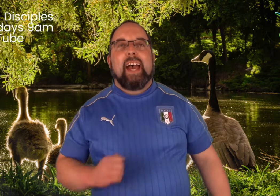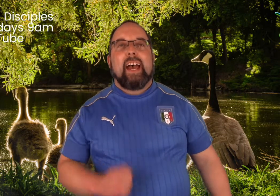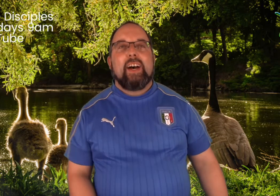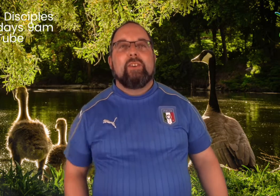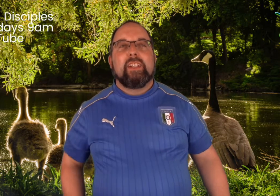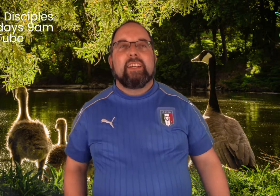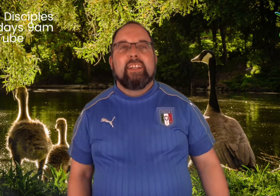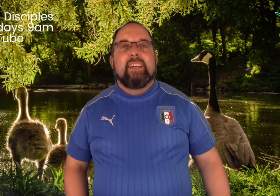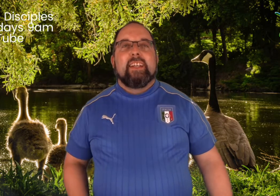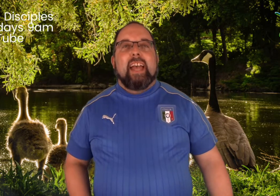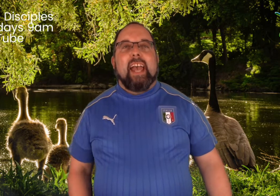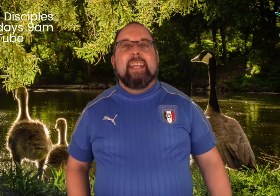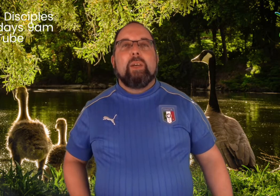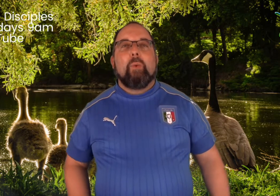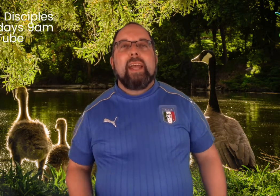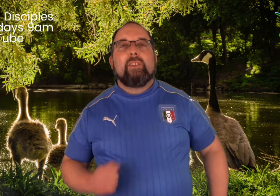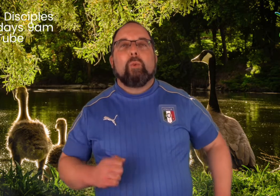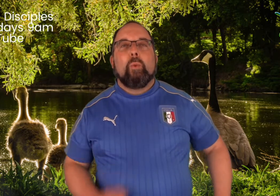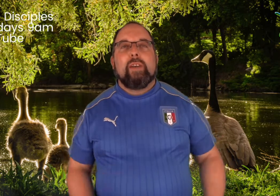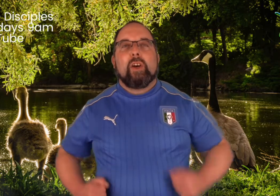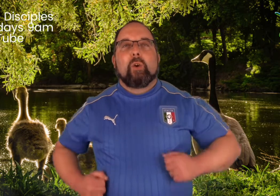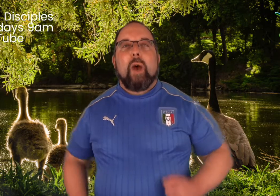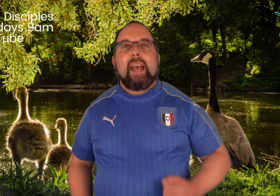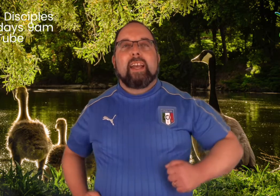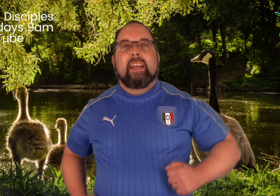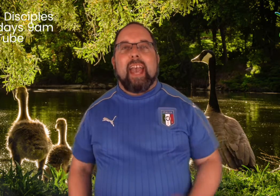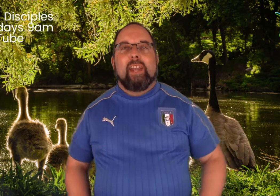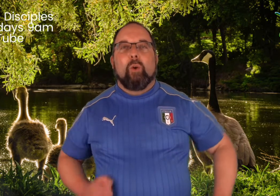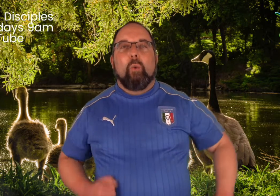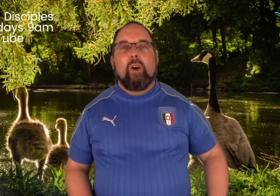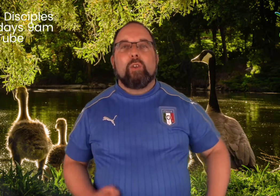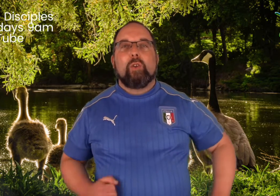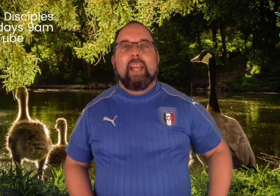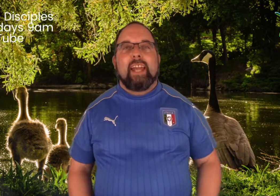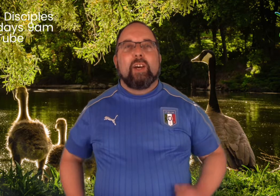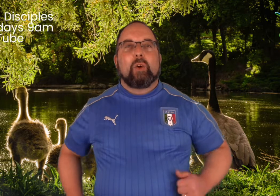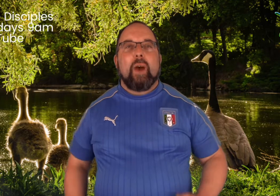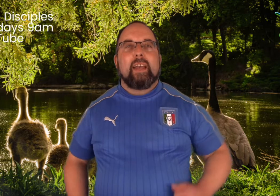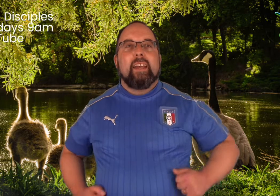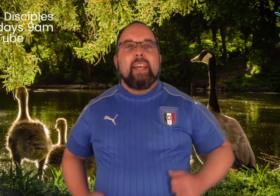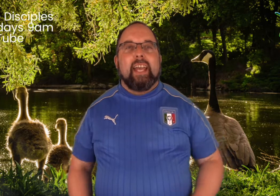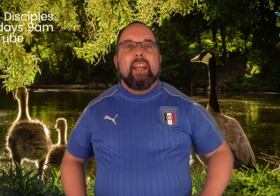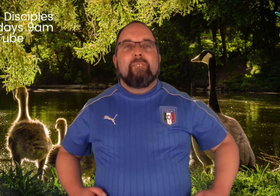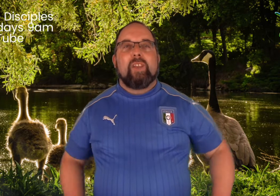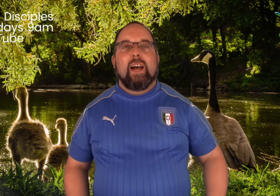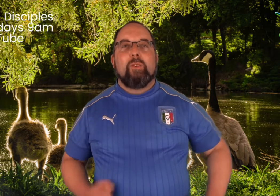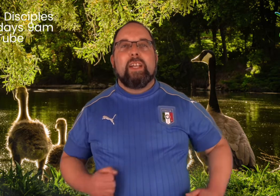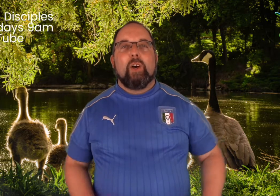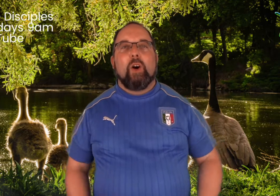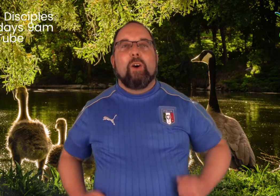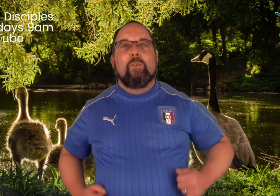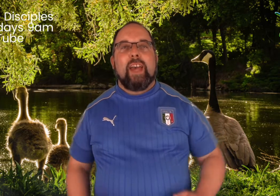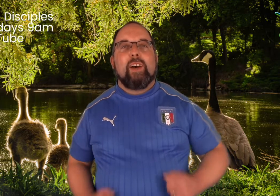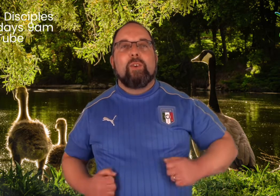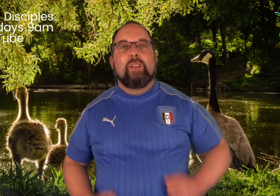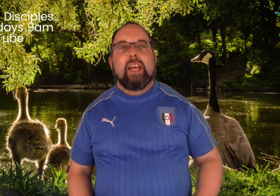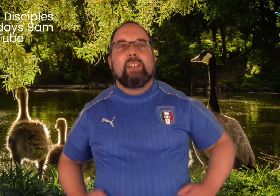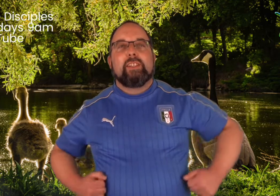And he went with a quack Then a waddle and a quack Then a flurry of bell downtown